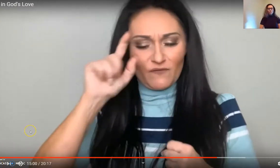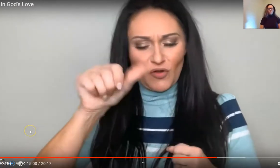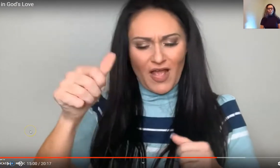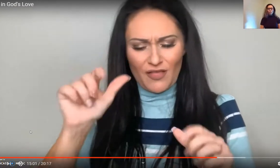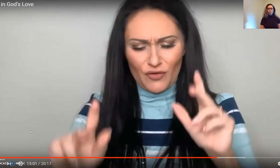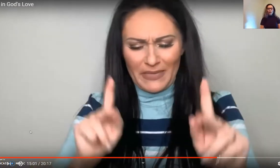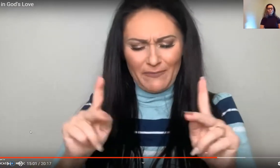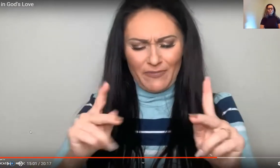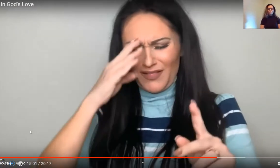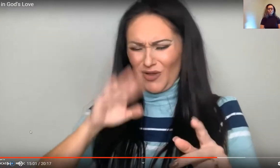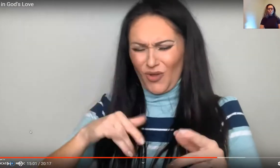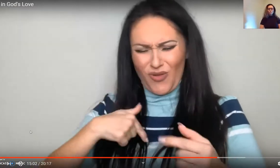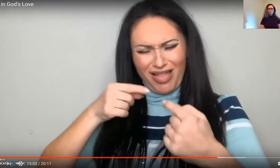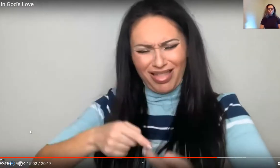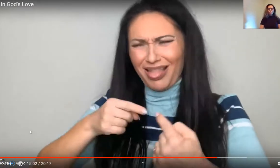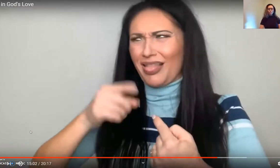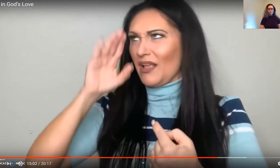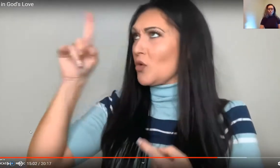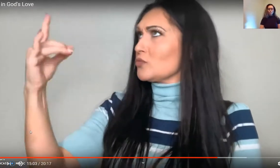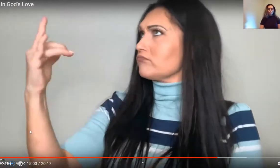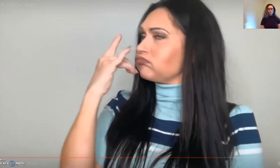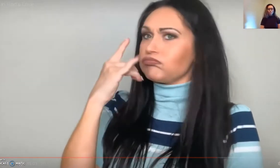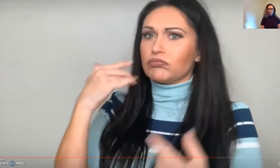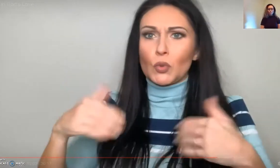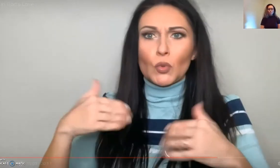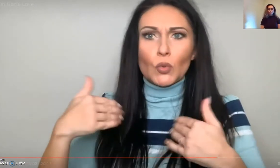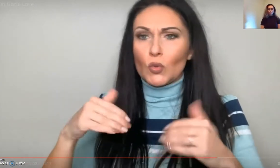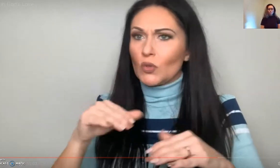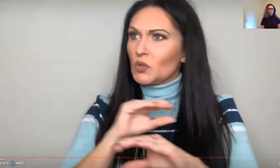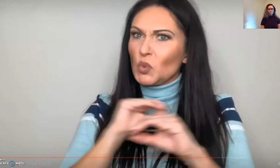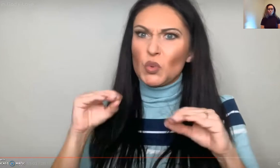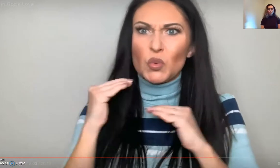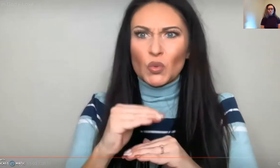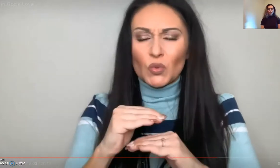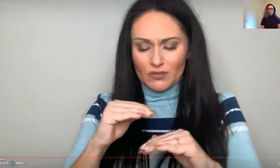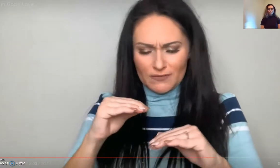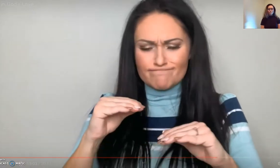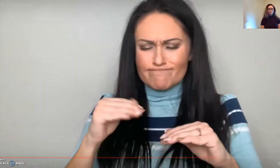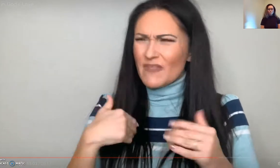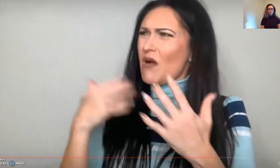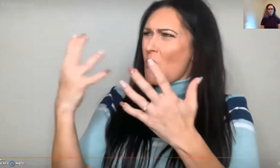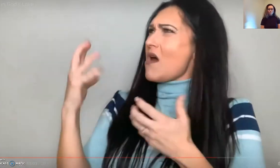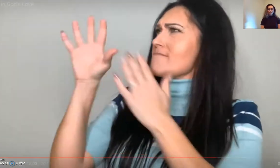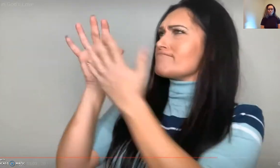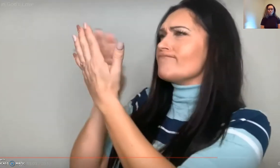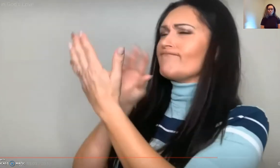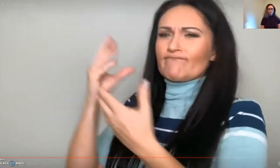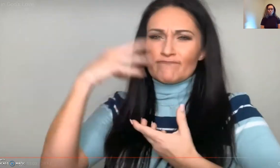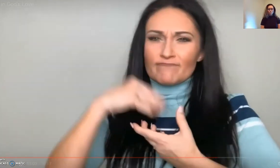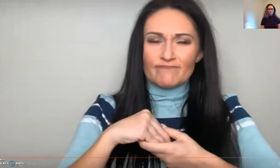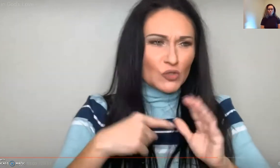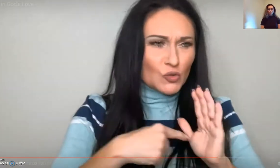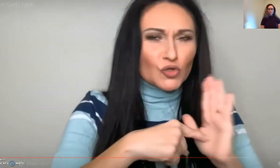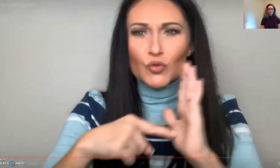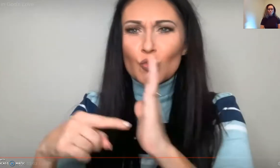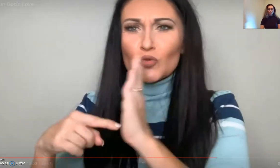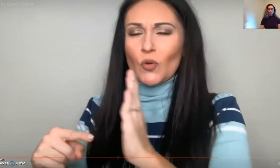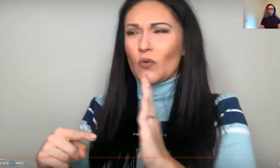Lord, help me to feel renewed. Tell me that you love me. There is no limit to what I can do.